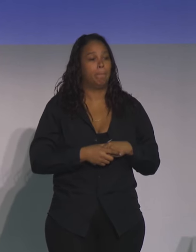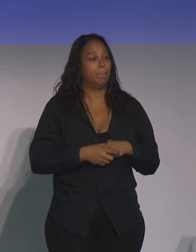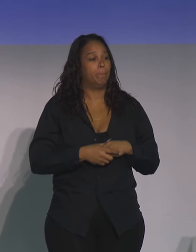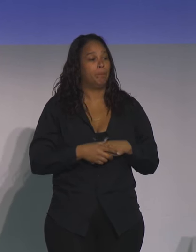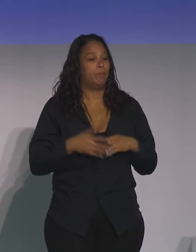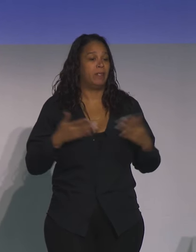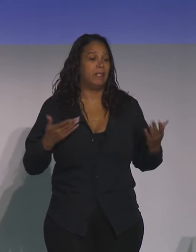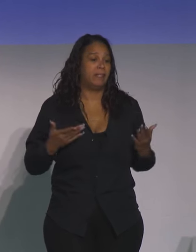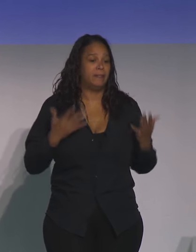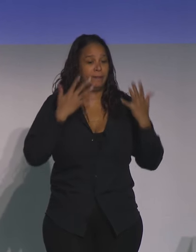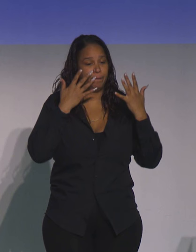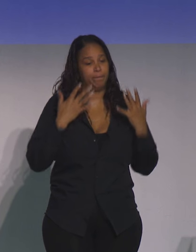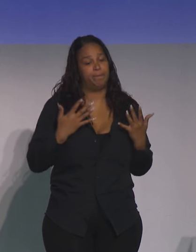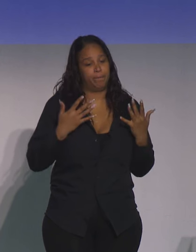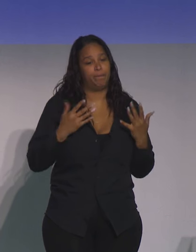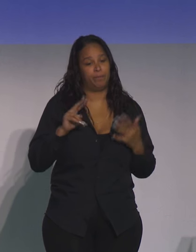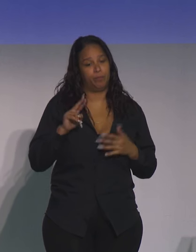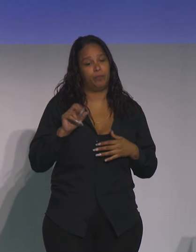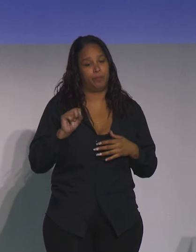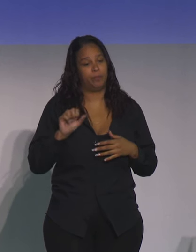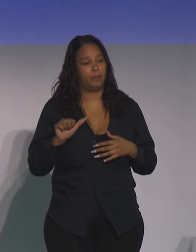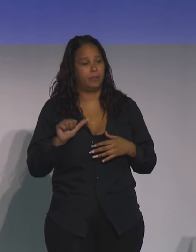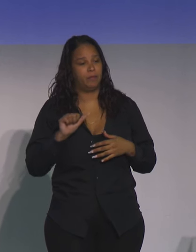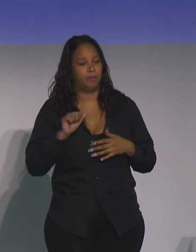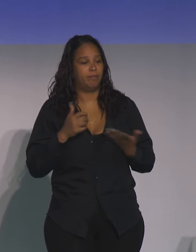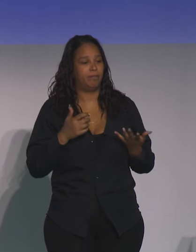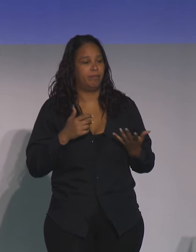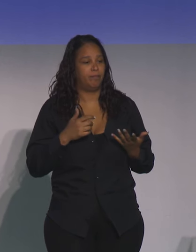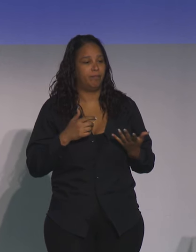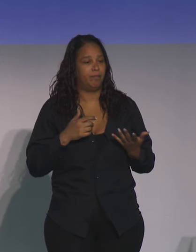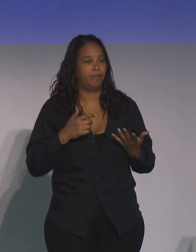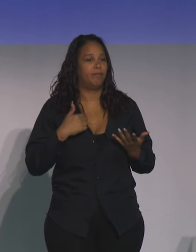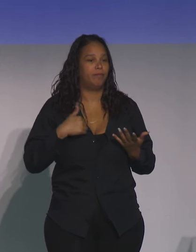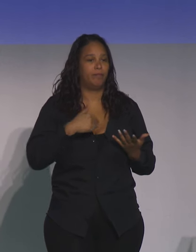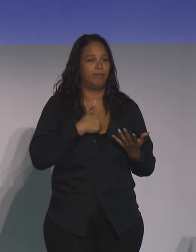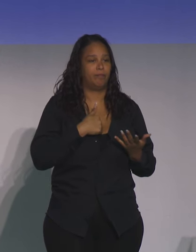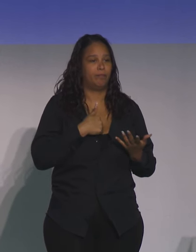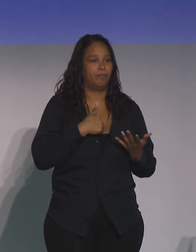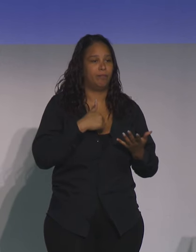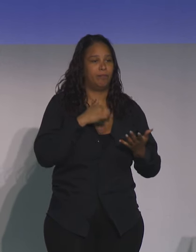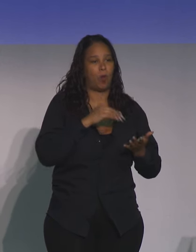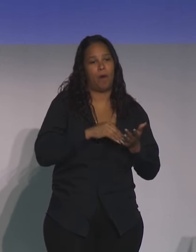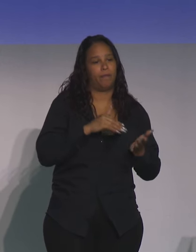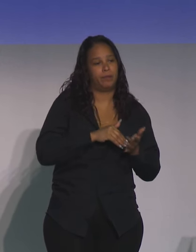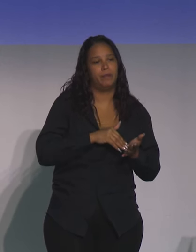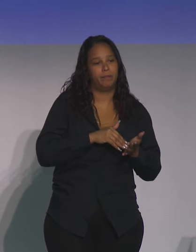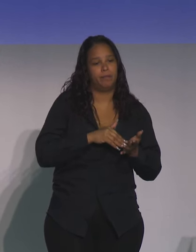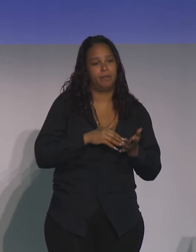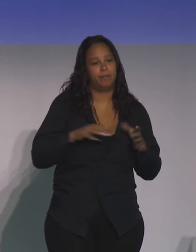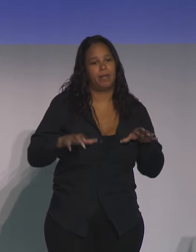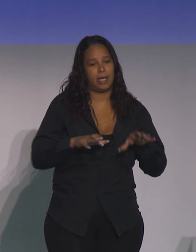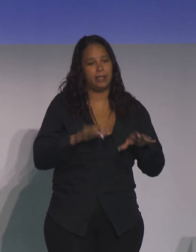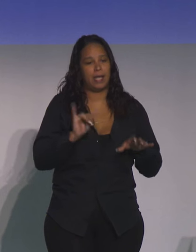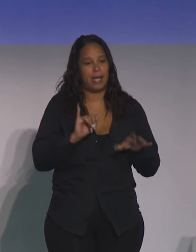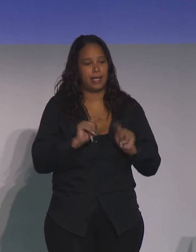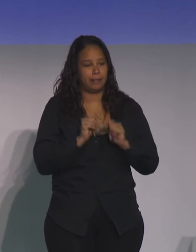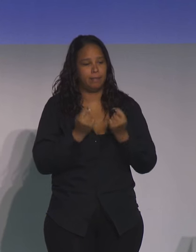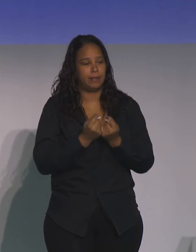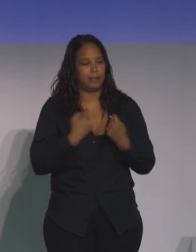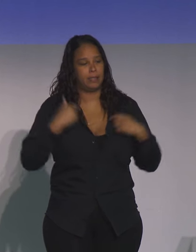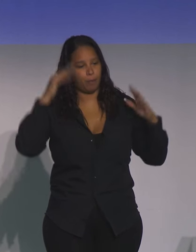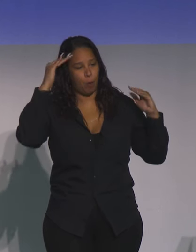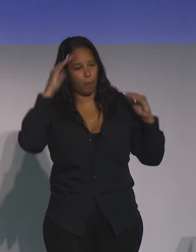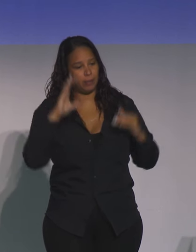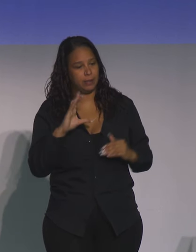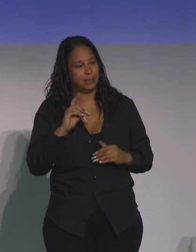here in the United States, we often aren't really acting like a team all the time. That's part of what I hope to do as CDC director